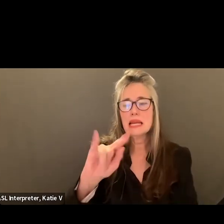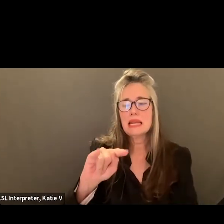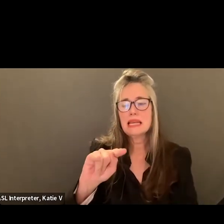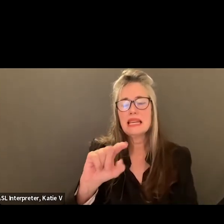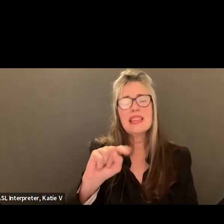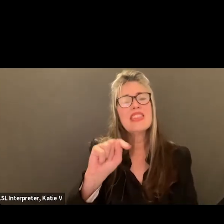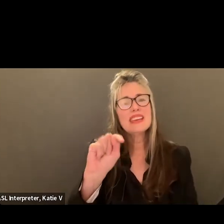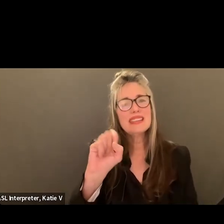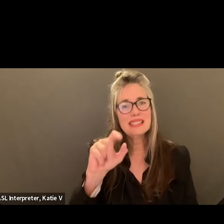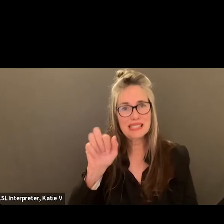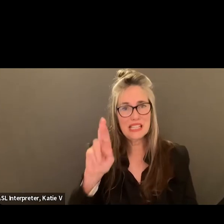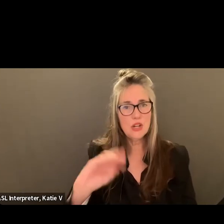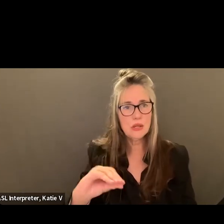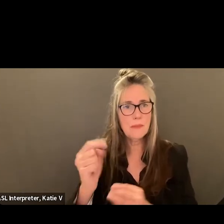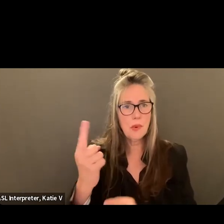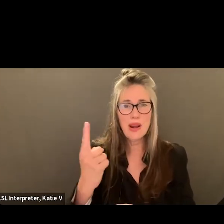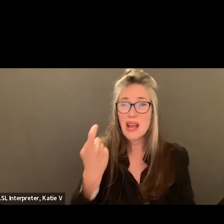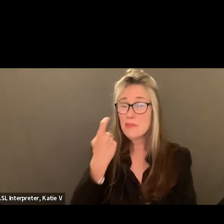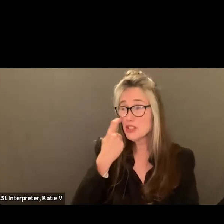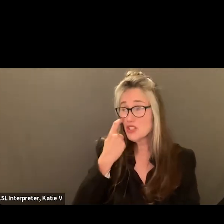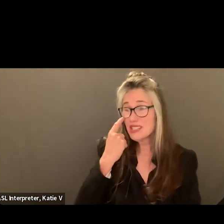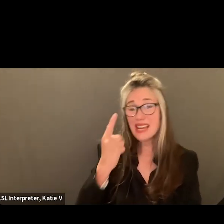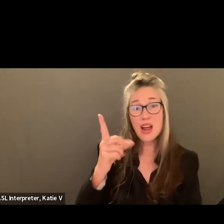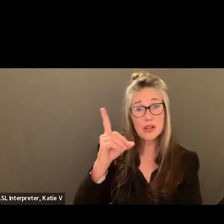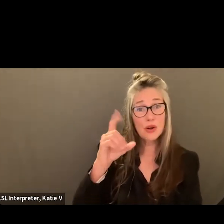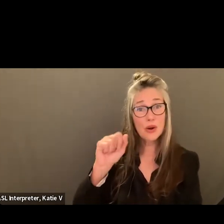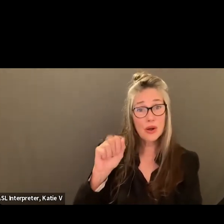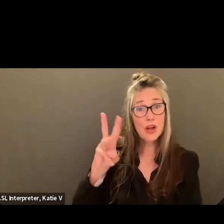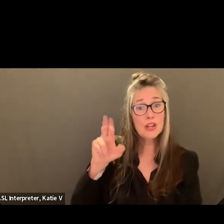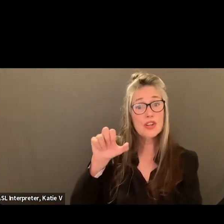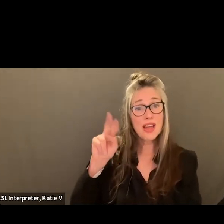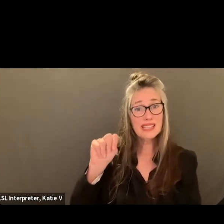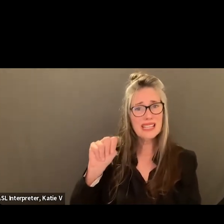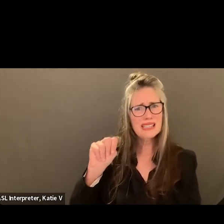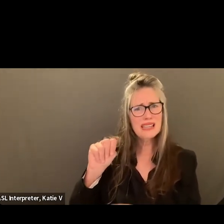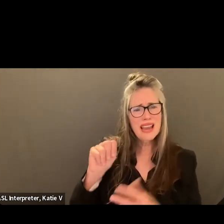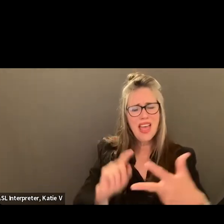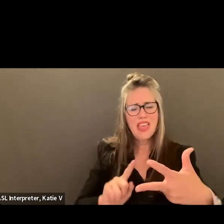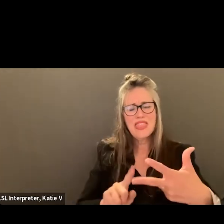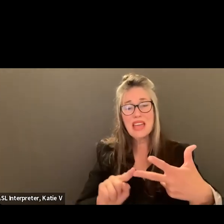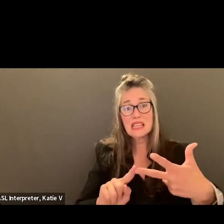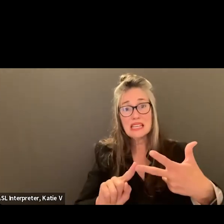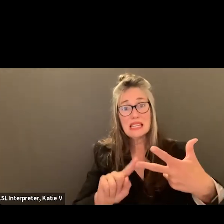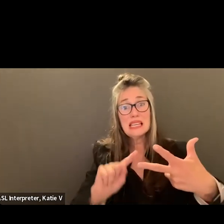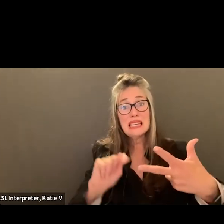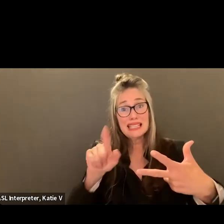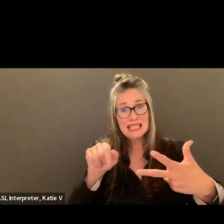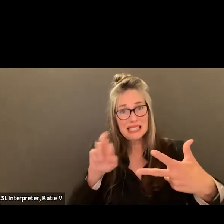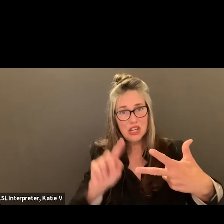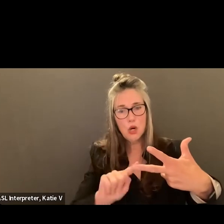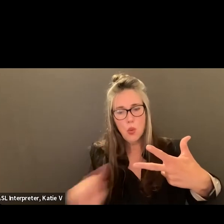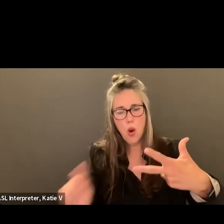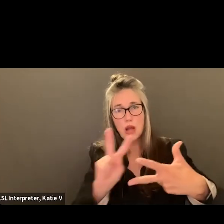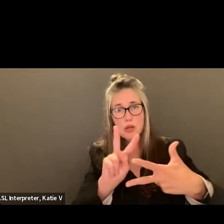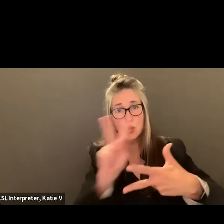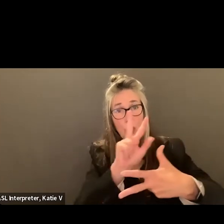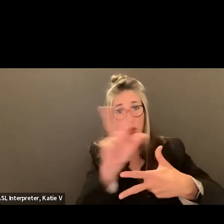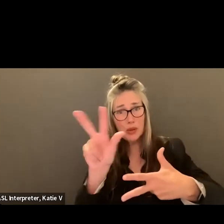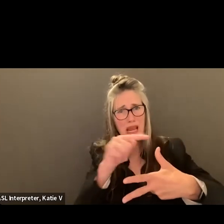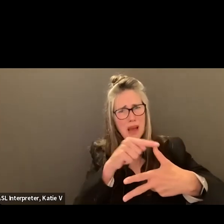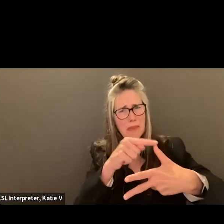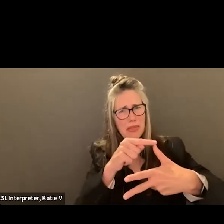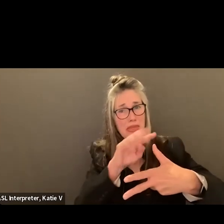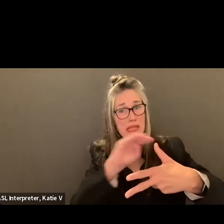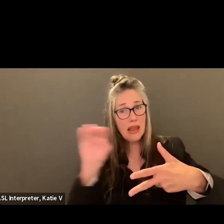data, you know, that Dawson presented today. How does that tier three, that's an intensive, is there a link to that data that they were saying